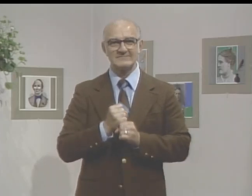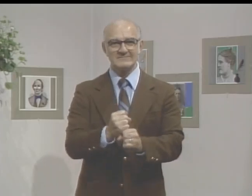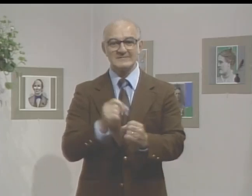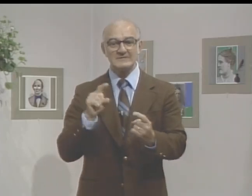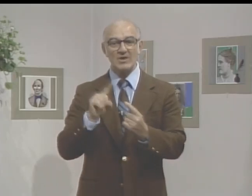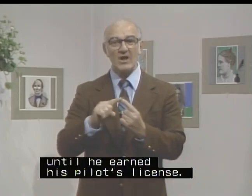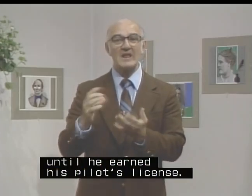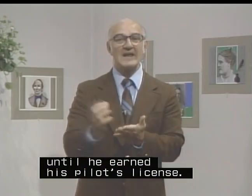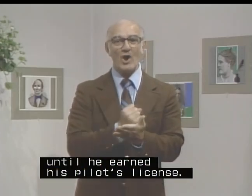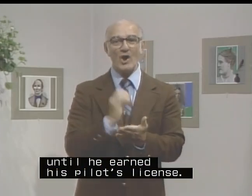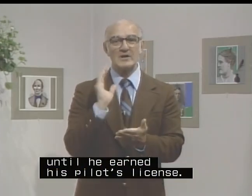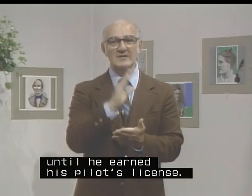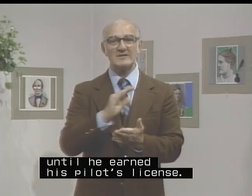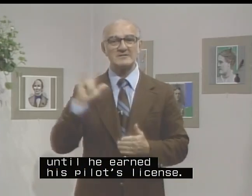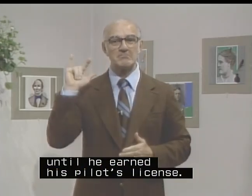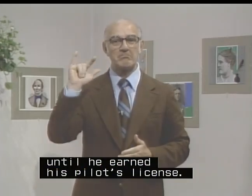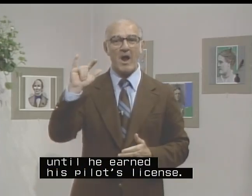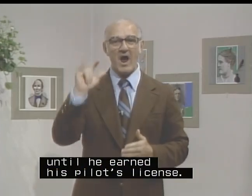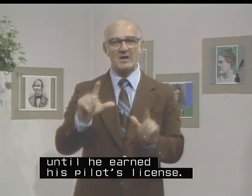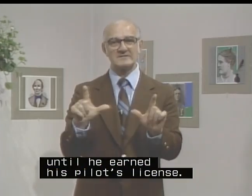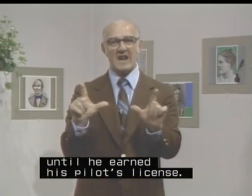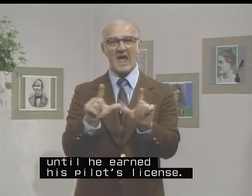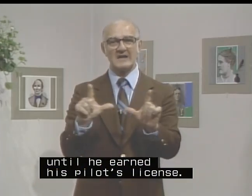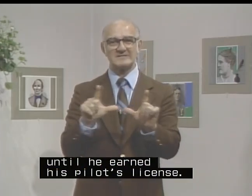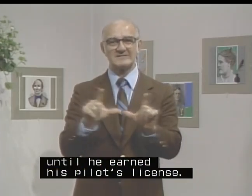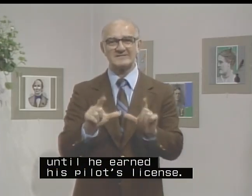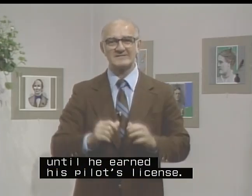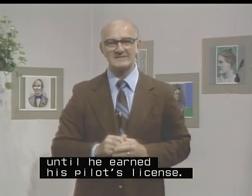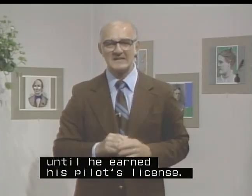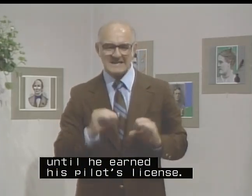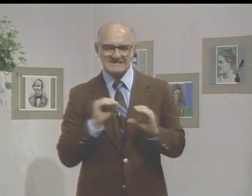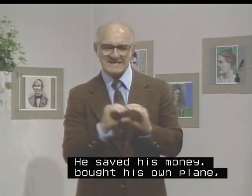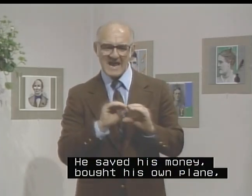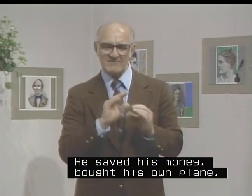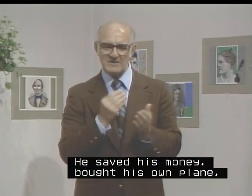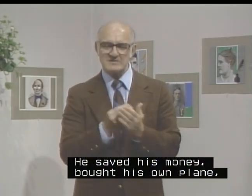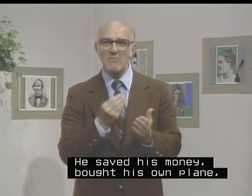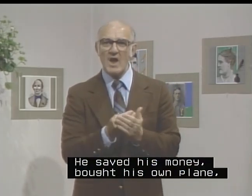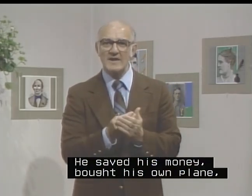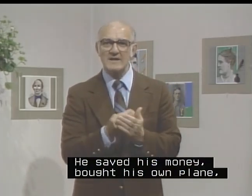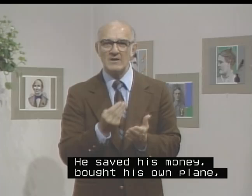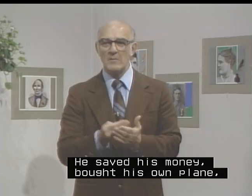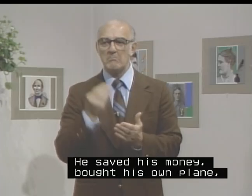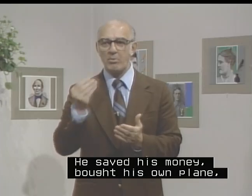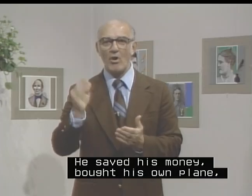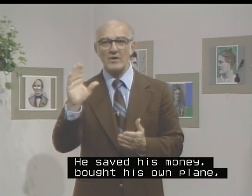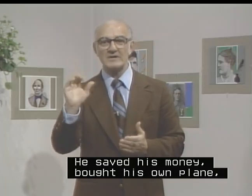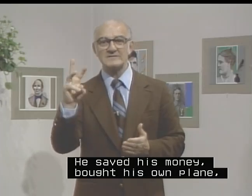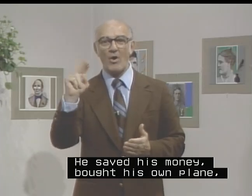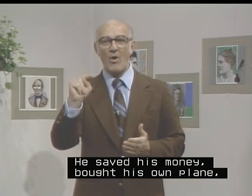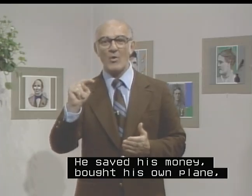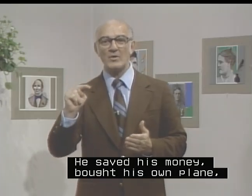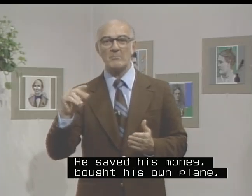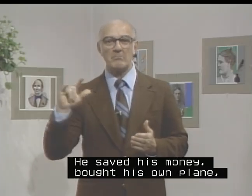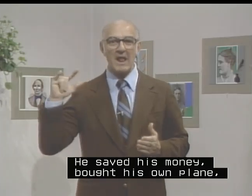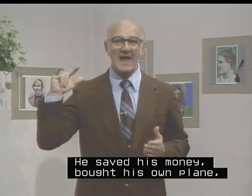till he earned his pilot's license. He saved his money, bought his own plane,